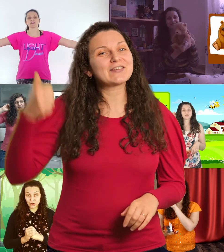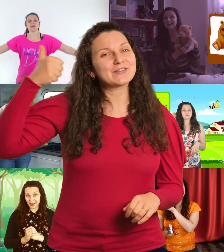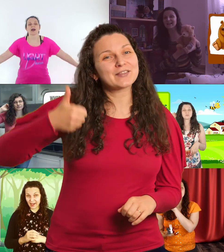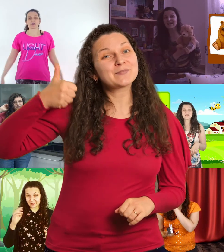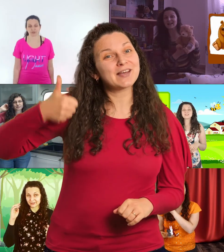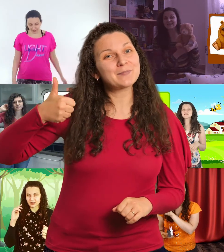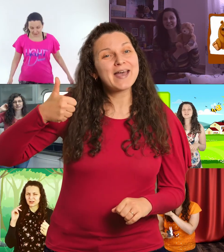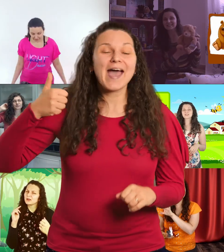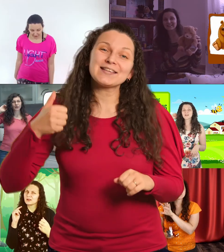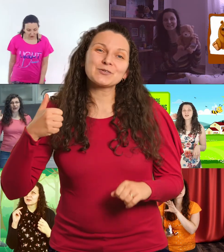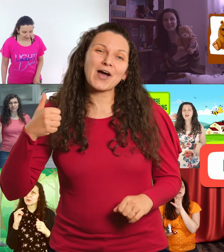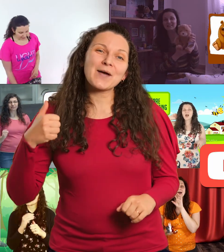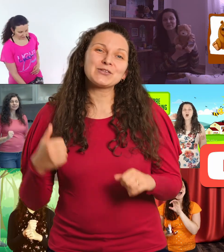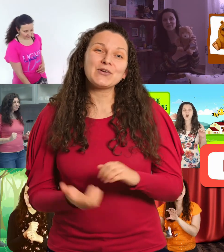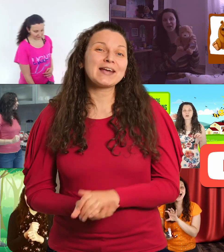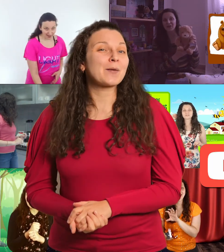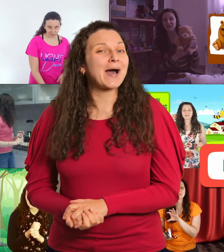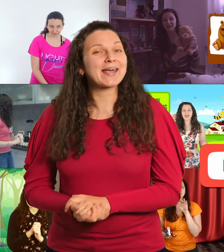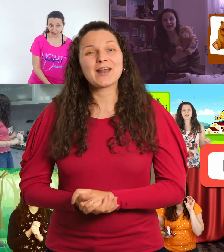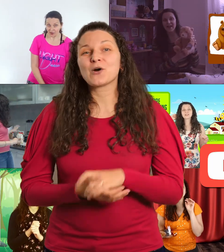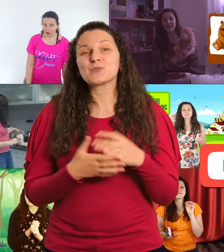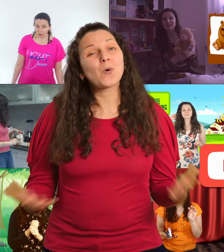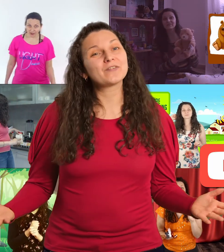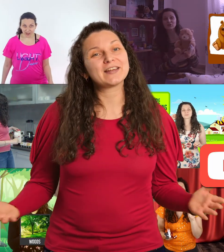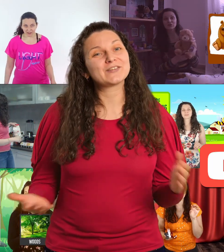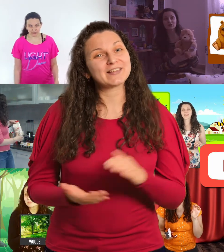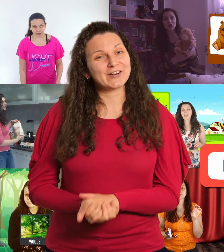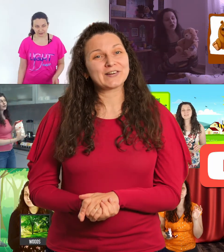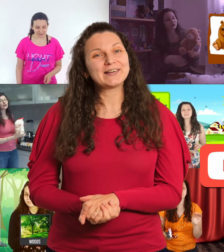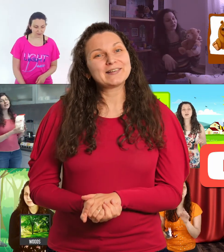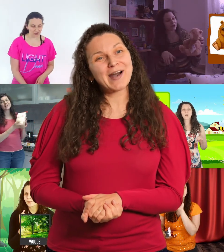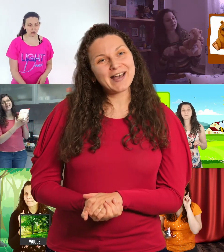give it a thumbs up and subscribe so you can come back and watch more videos later. Bye.